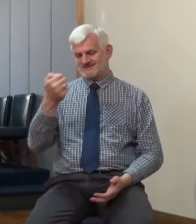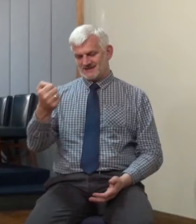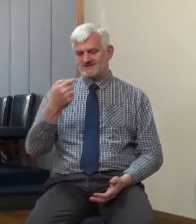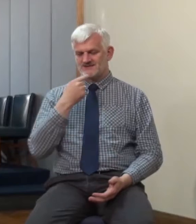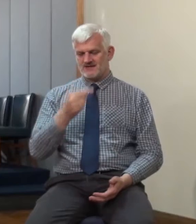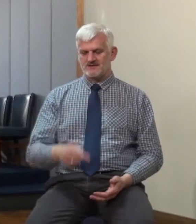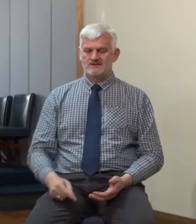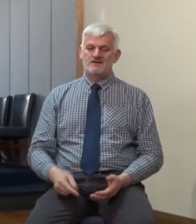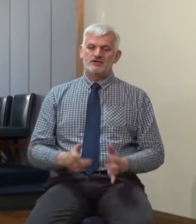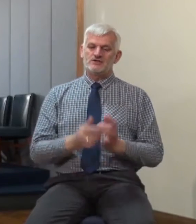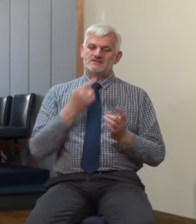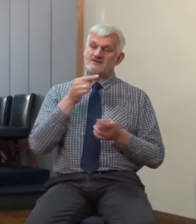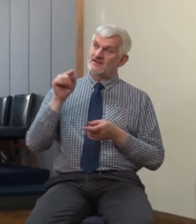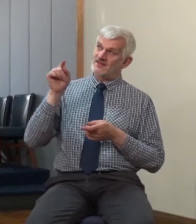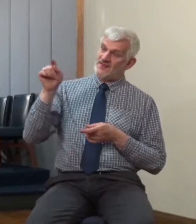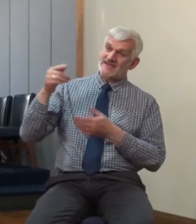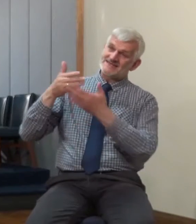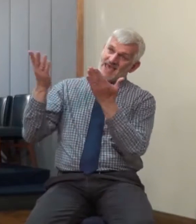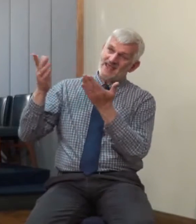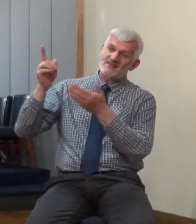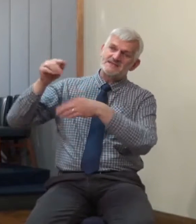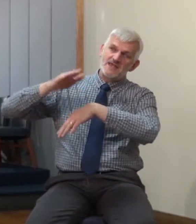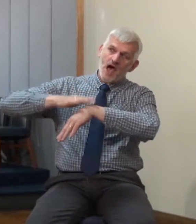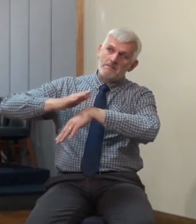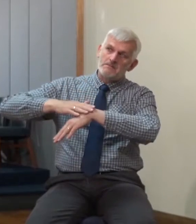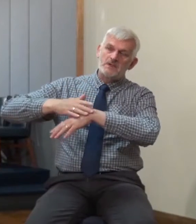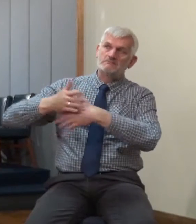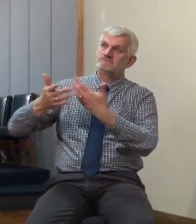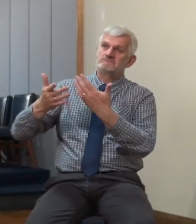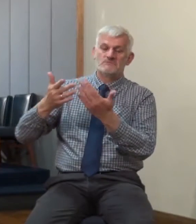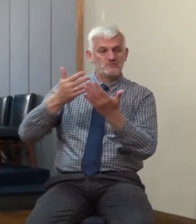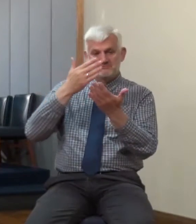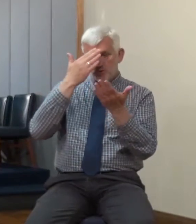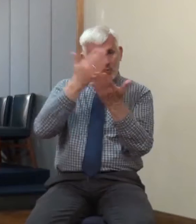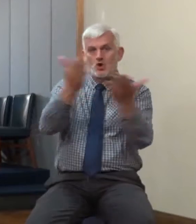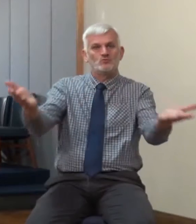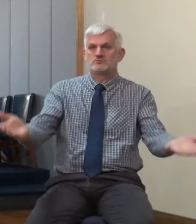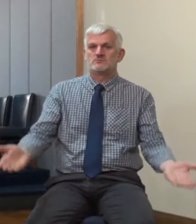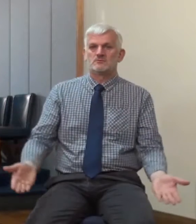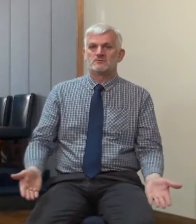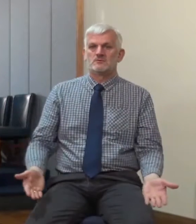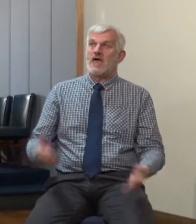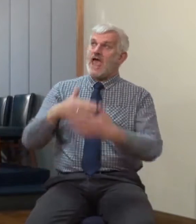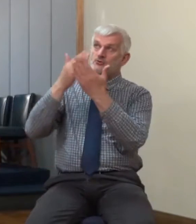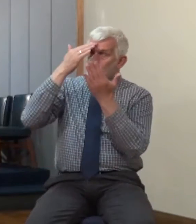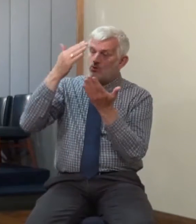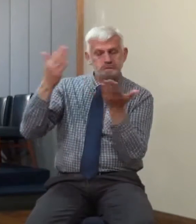and hour knoweth no man, know not the angels of heaven, but my Father only. The coming